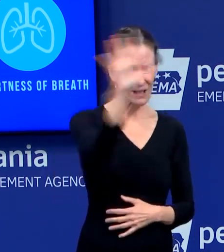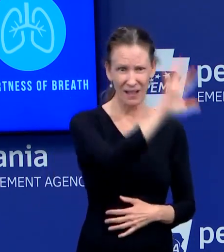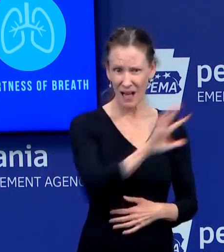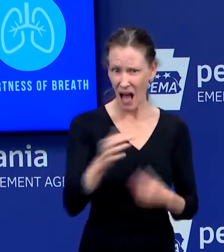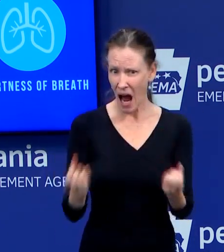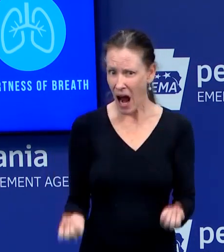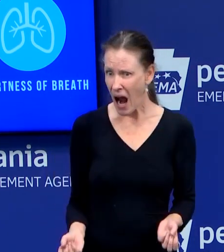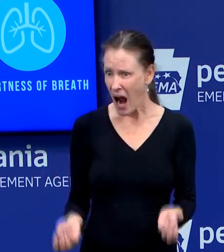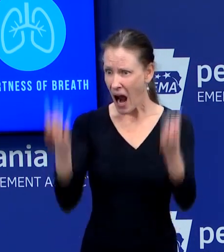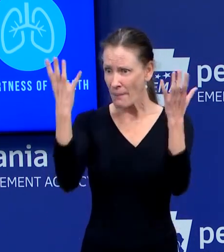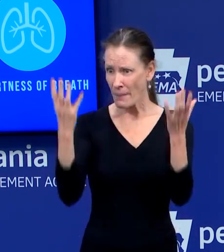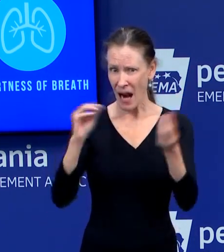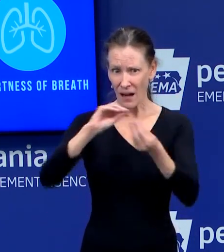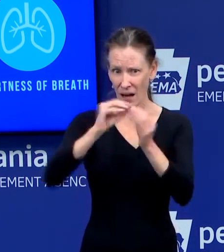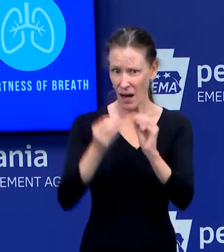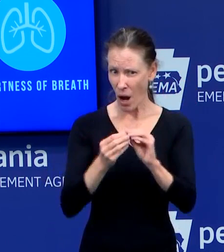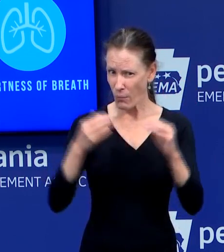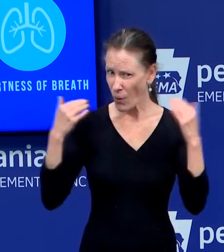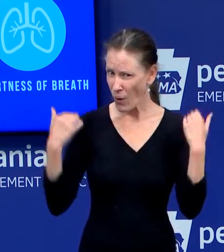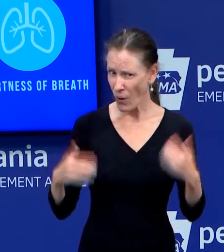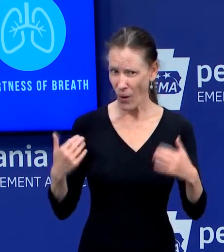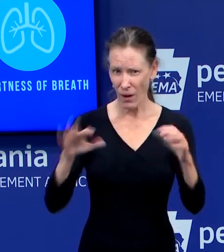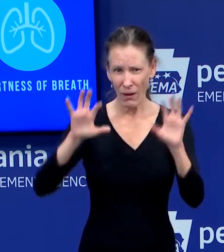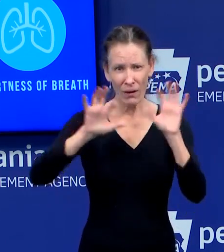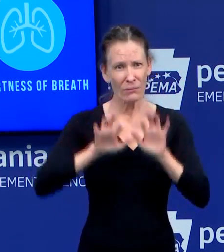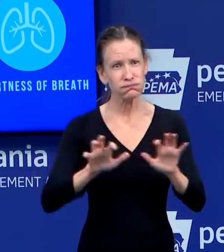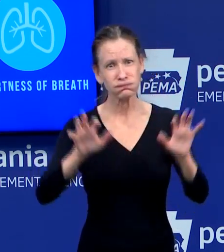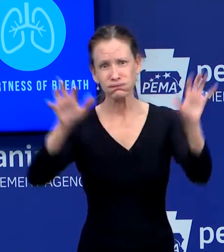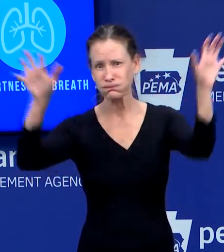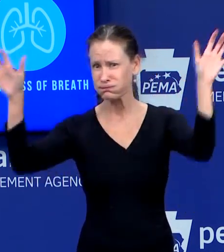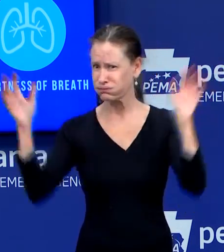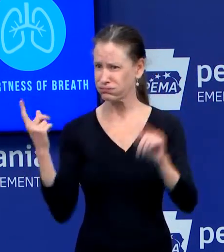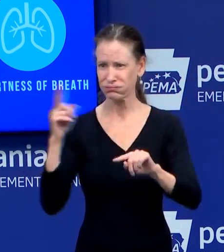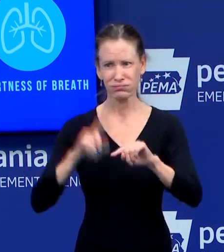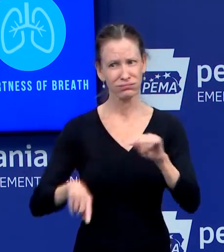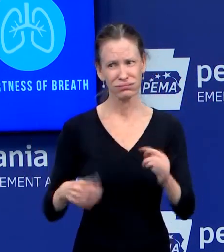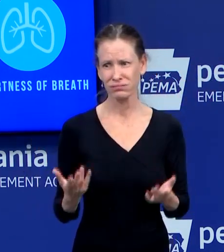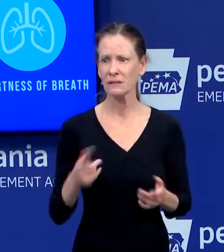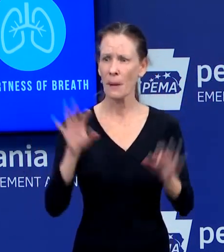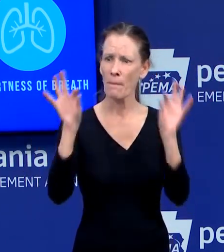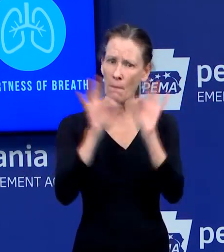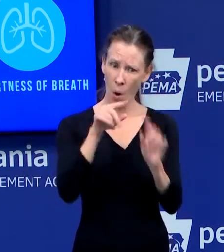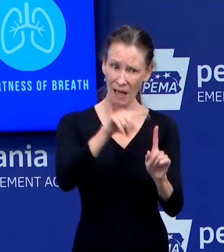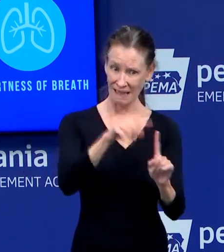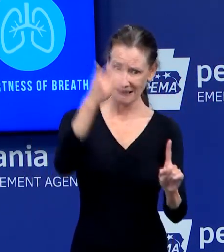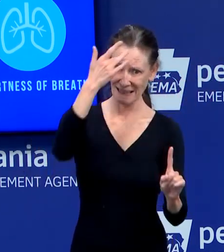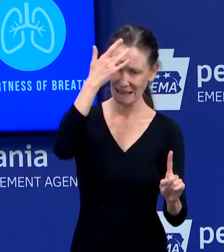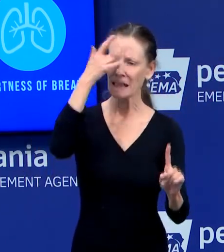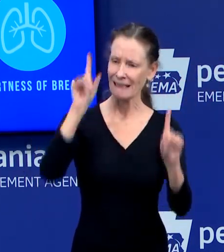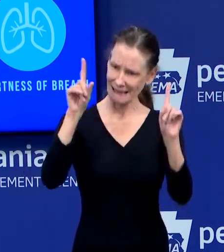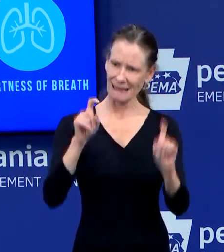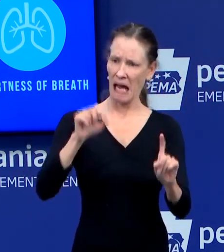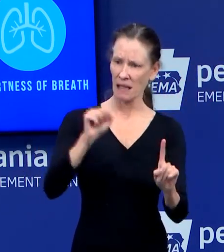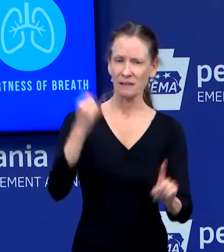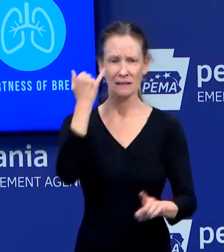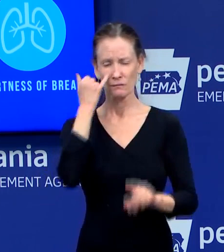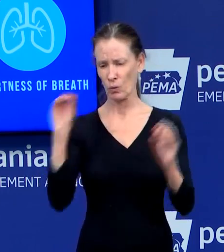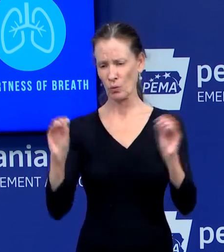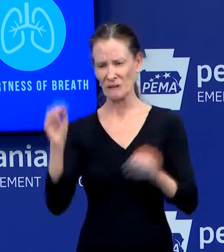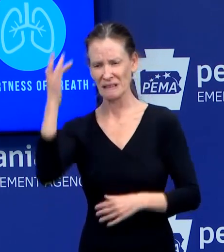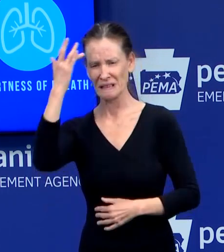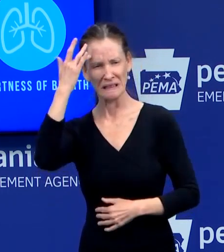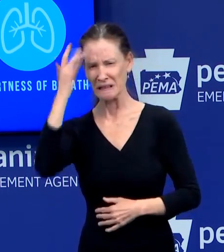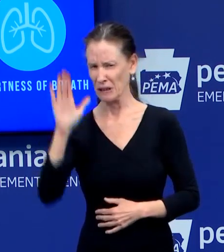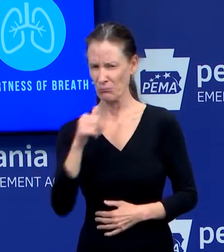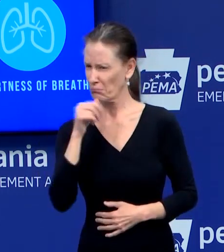there's no limitation. It's just that we're not limited at this time. So to do a population-based testing would be beyond us at this time, but we might have